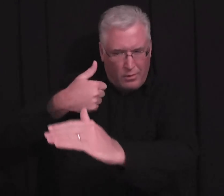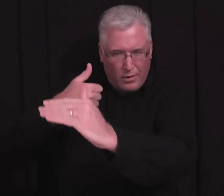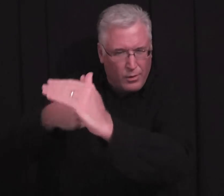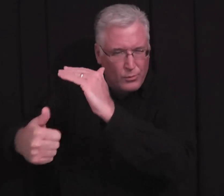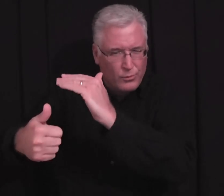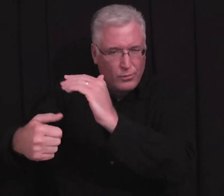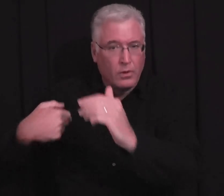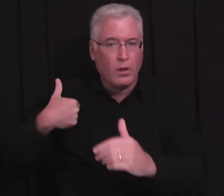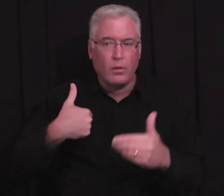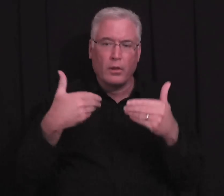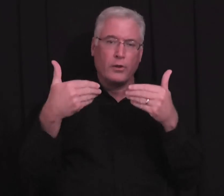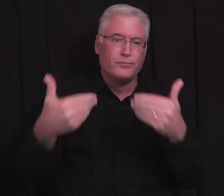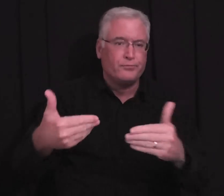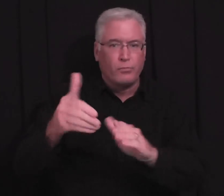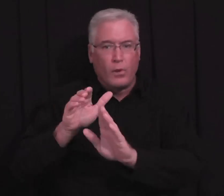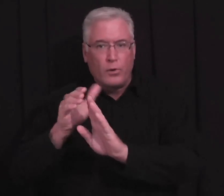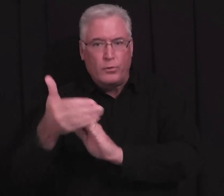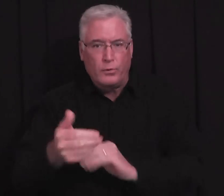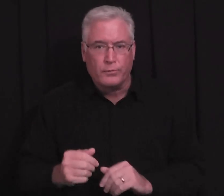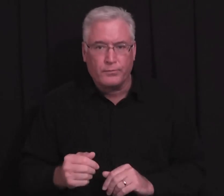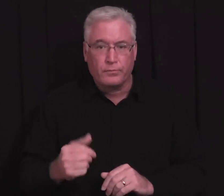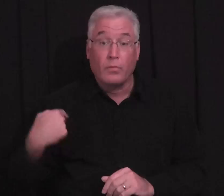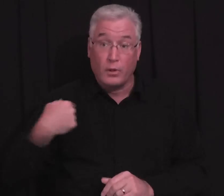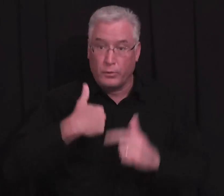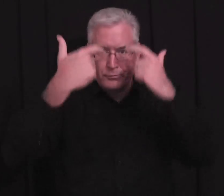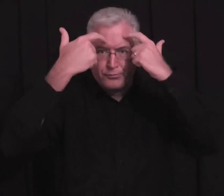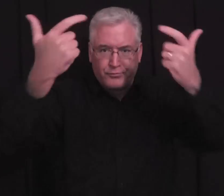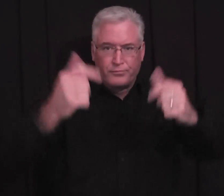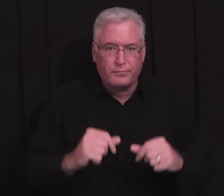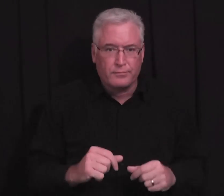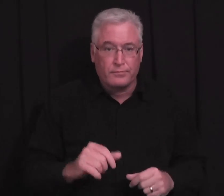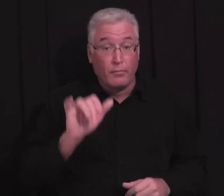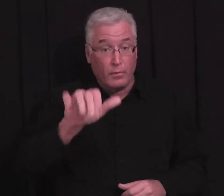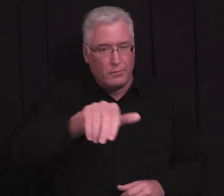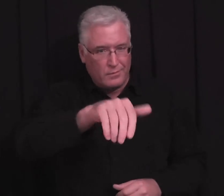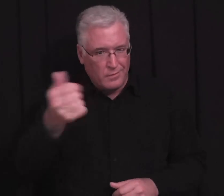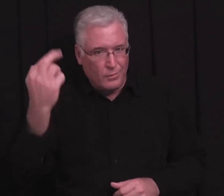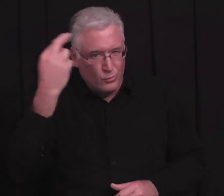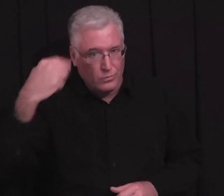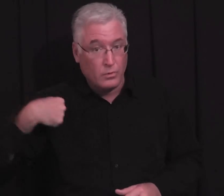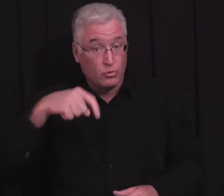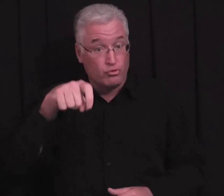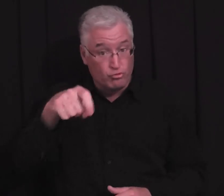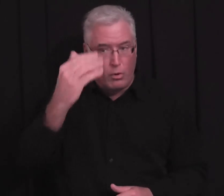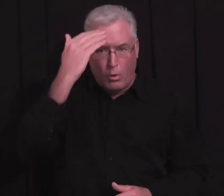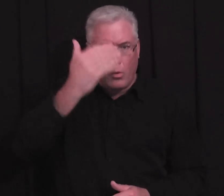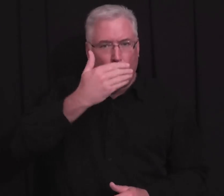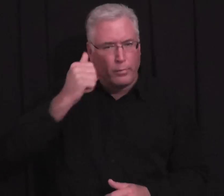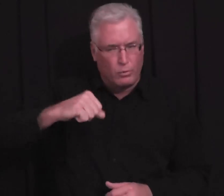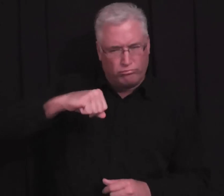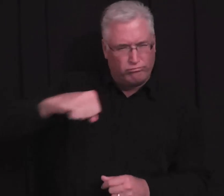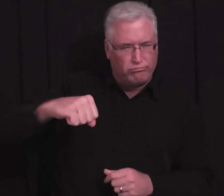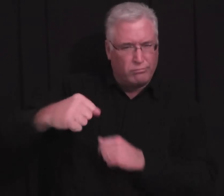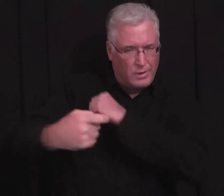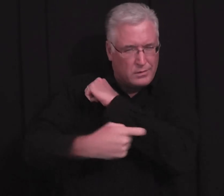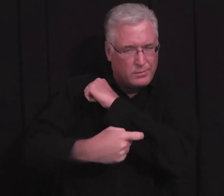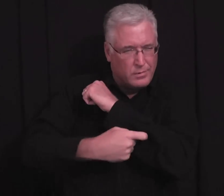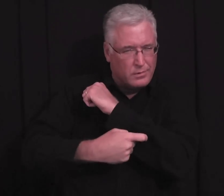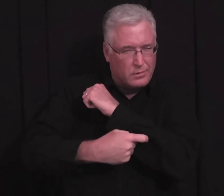Himself is sovereign over all, and we are under Him. We should not commit adultery. We should not have that arrogance in us. We should know better